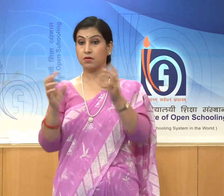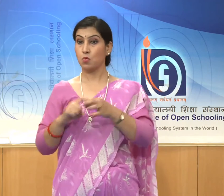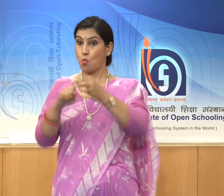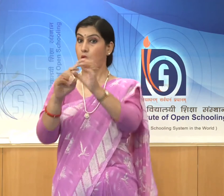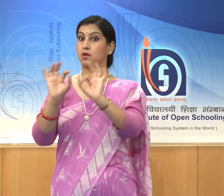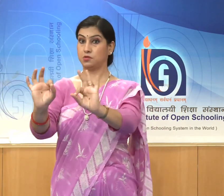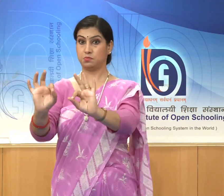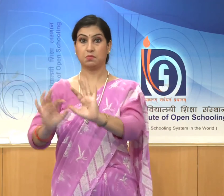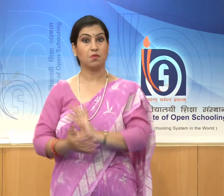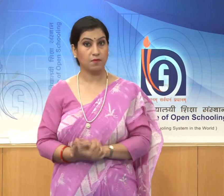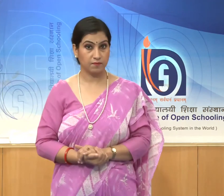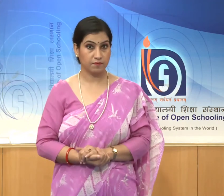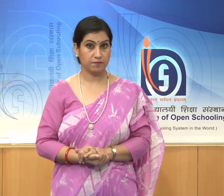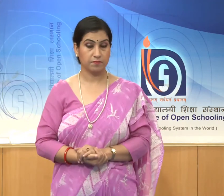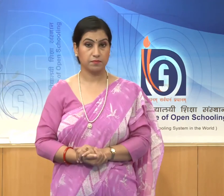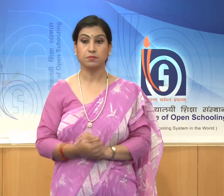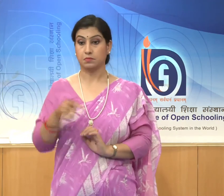in this temple.